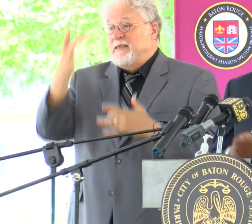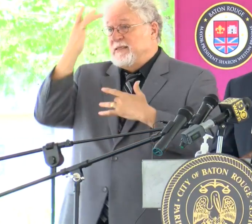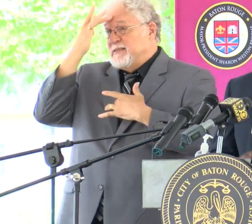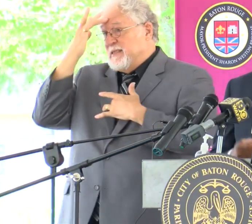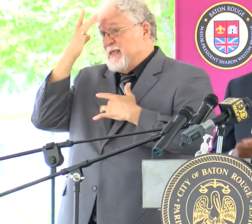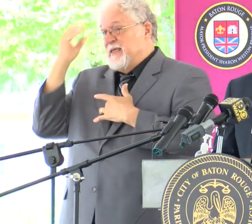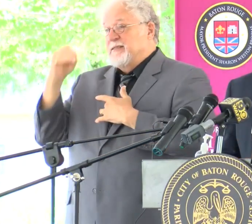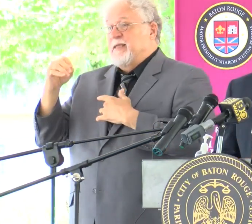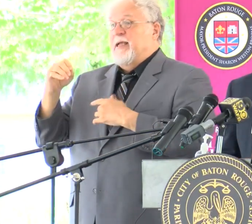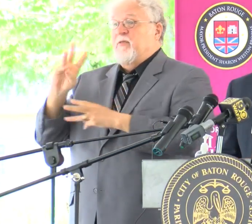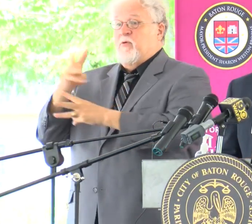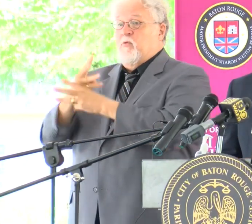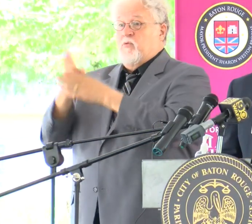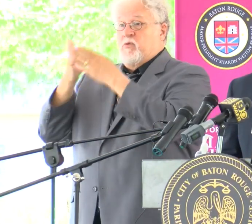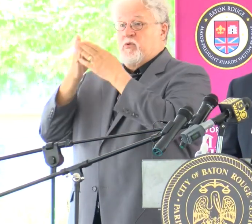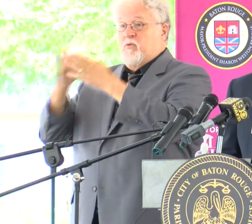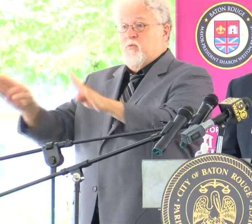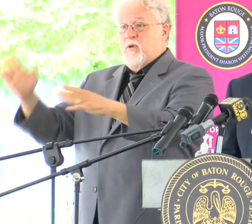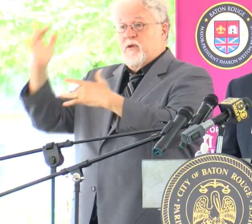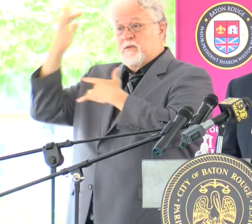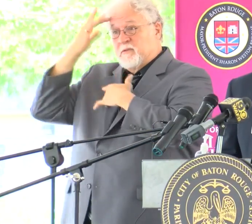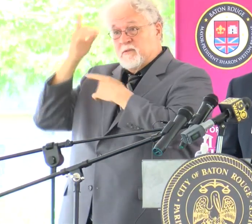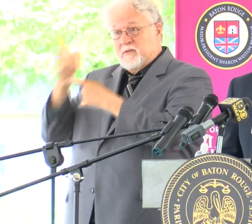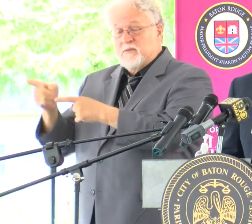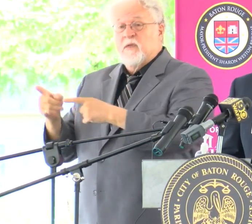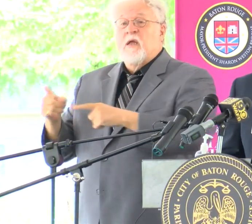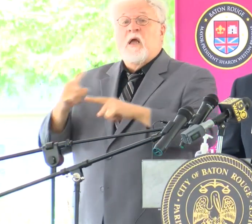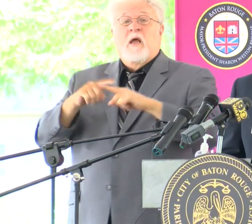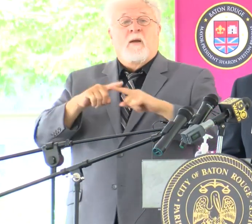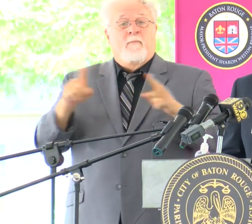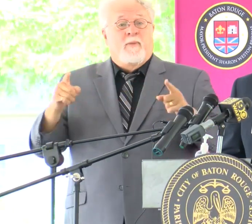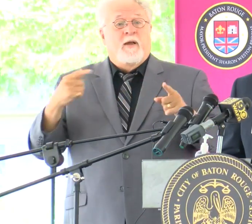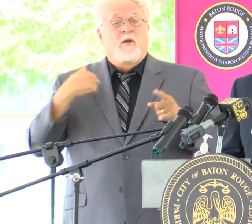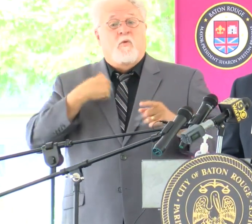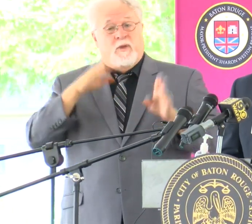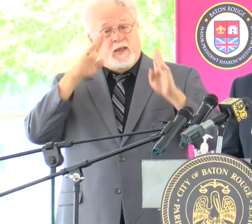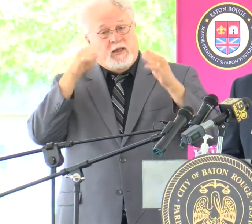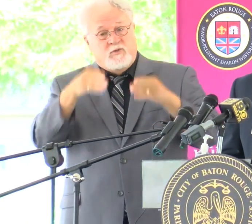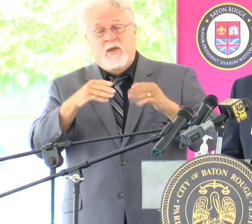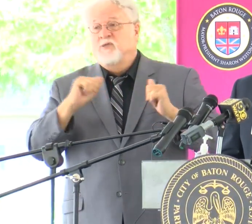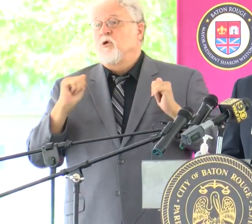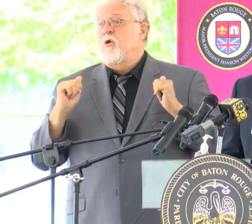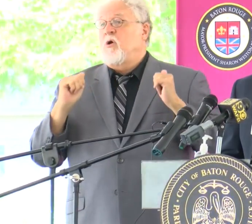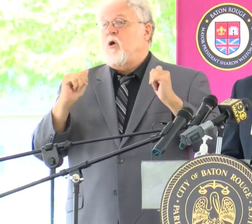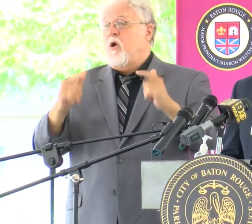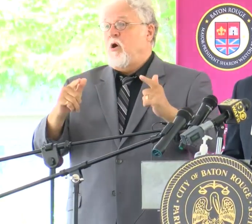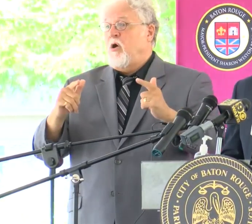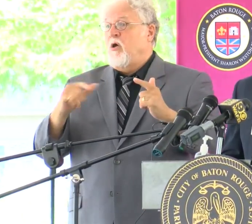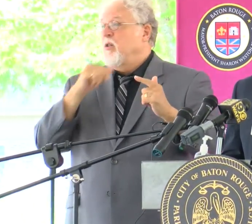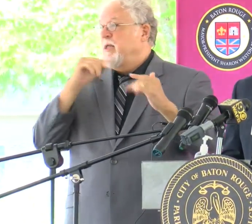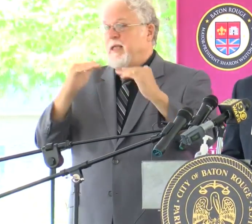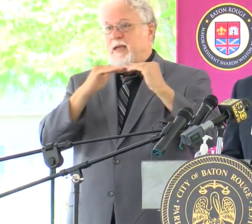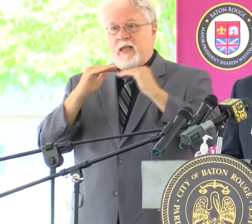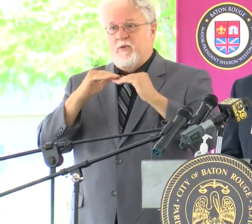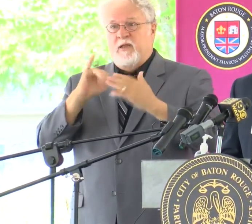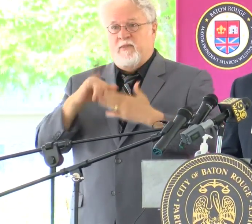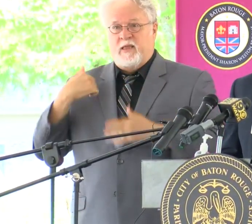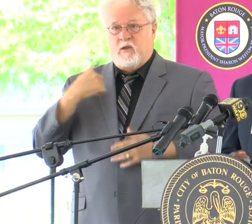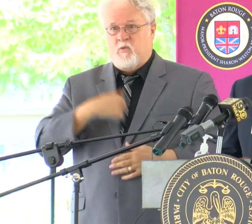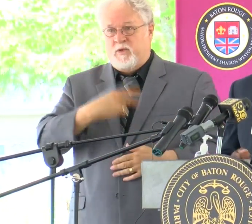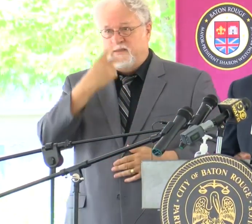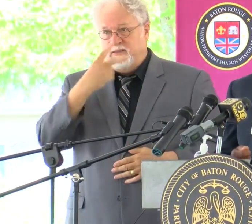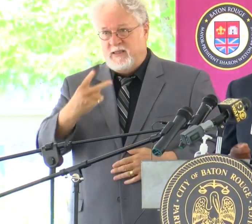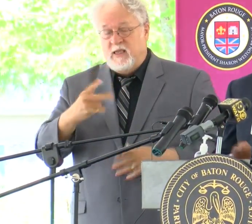and the pandemic that is in front of us, but that we address all of the inequity that we see.